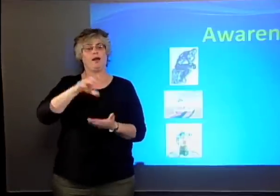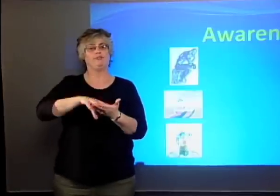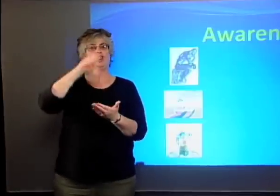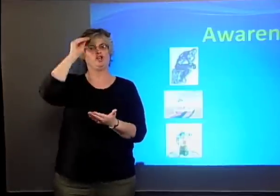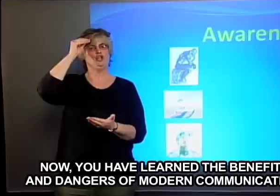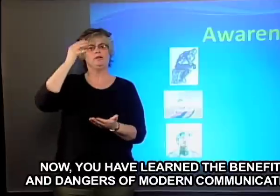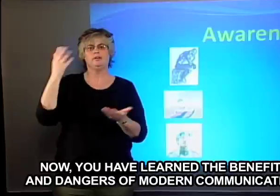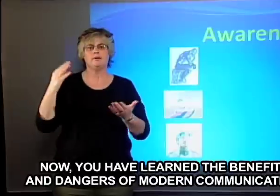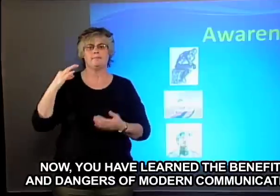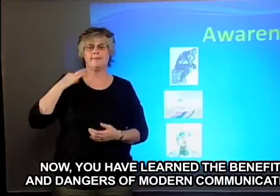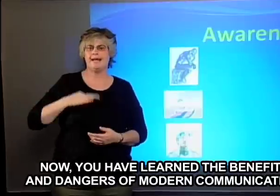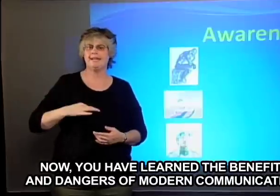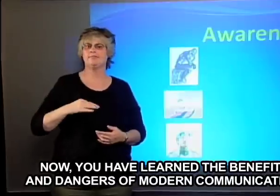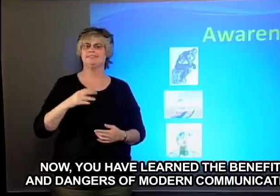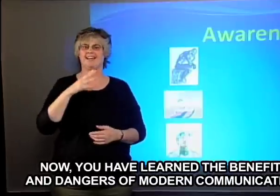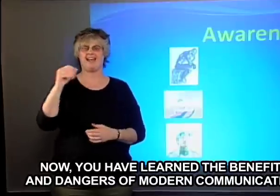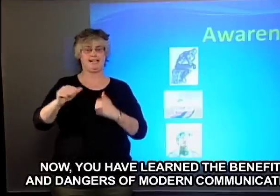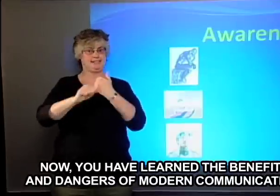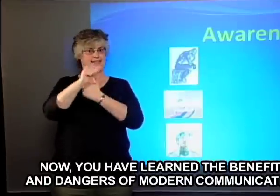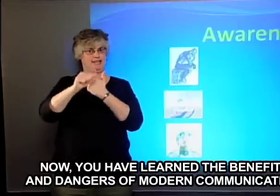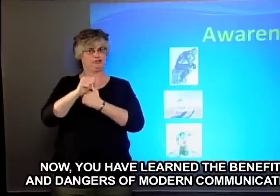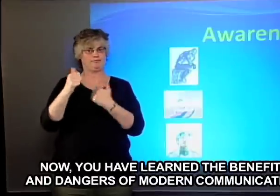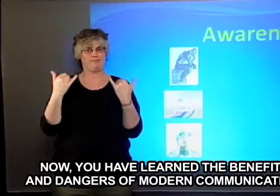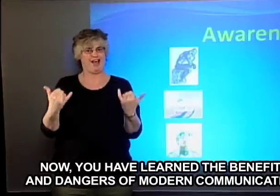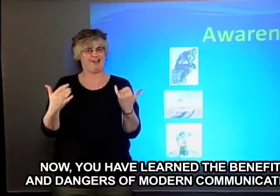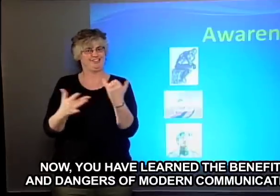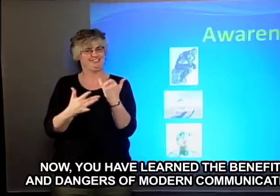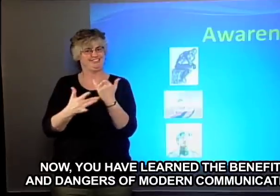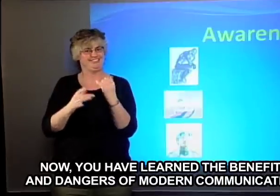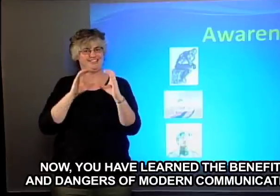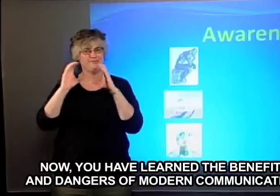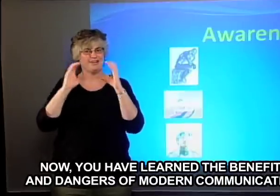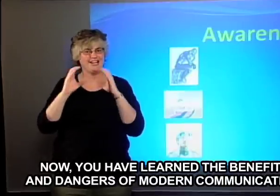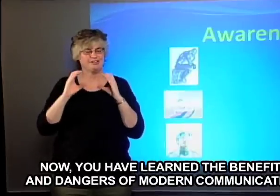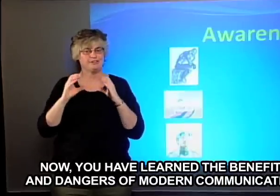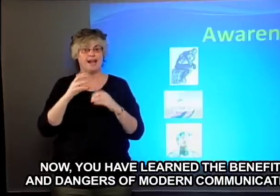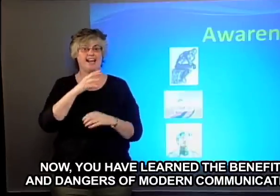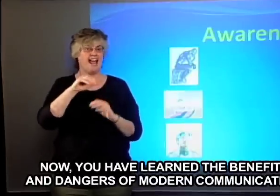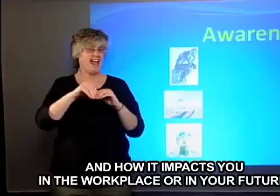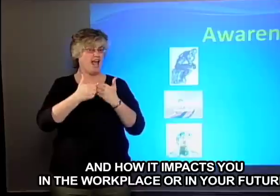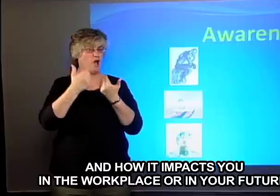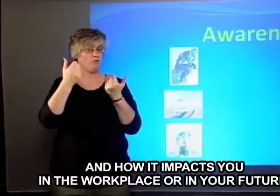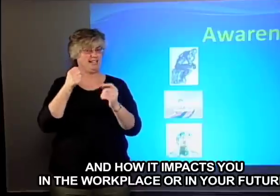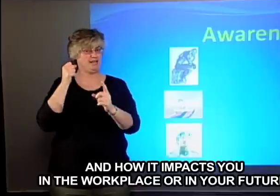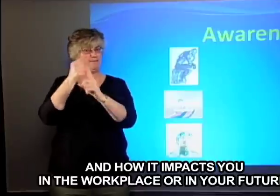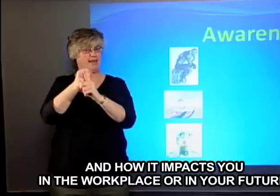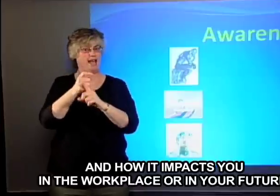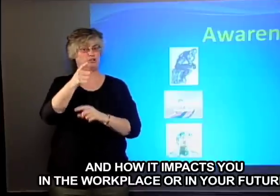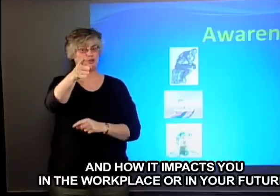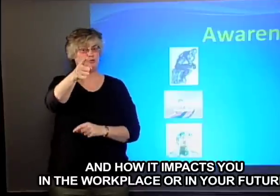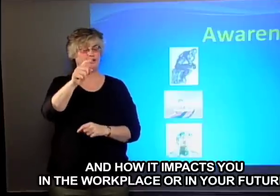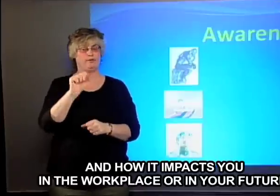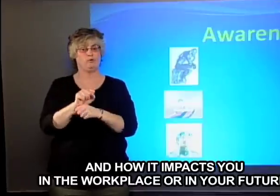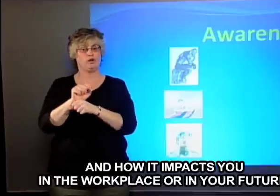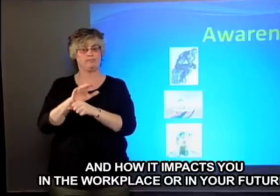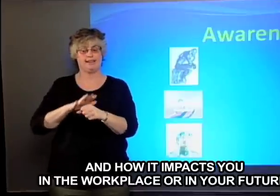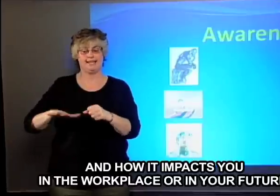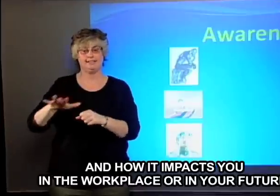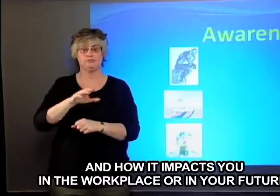Now, you have learned the benefits and dangers of modern communication and how it impacts you in the workplace or